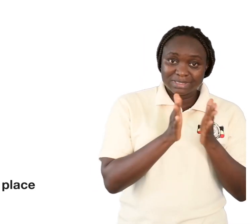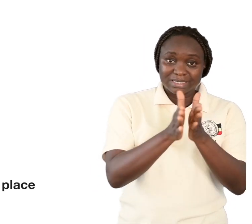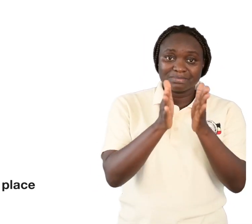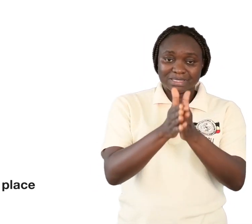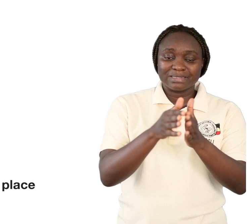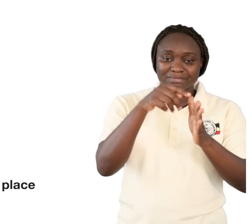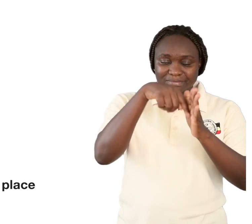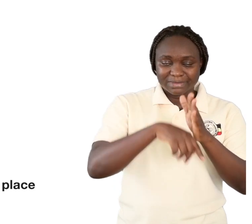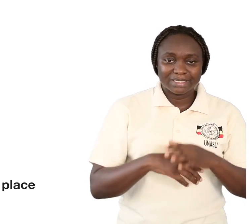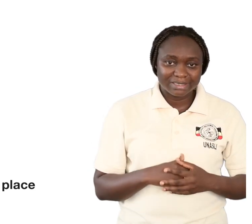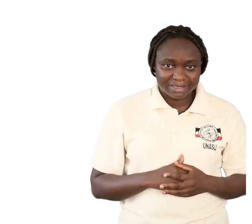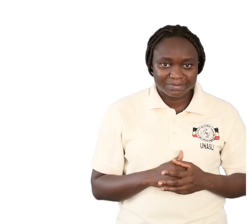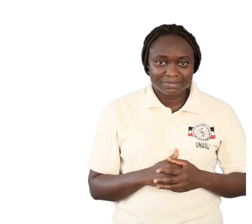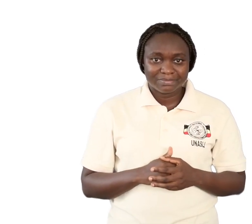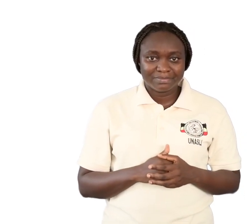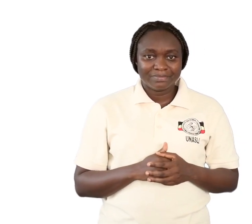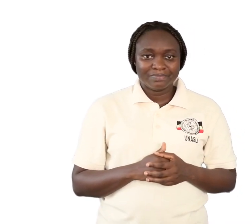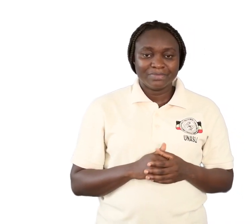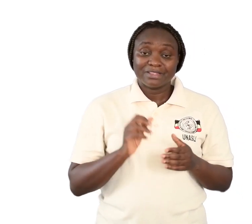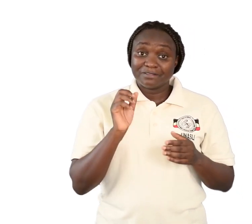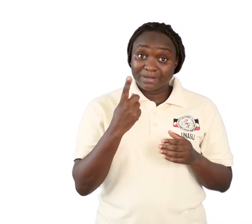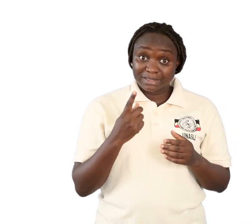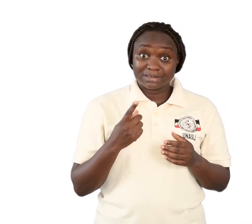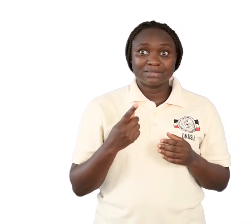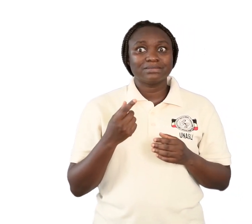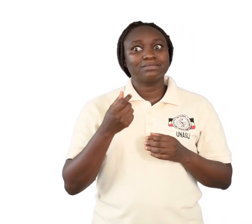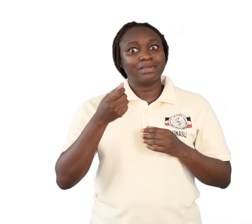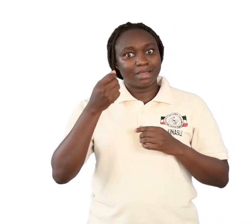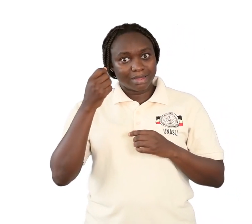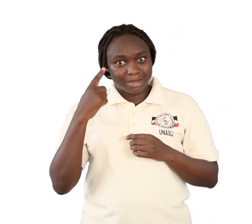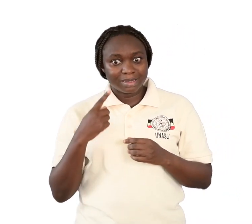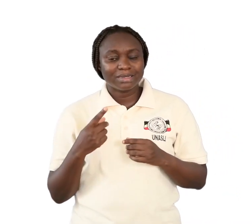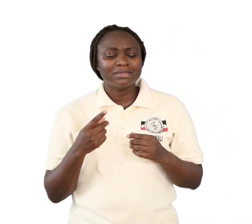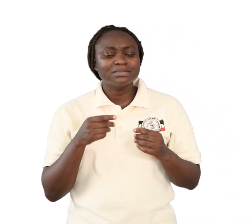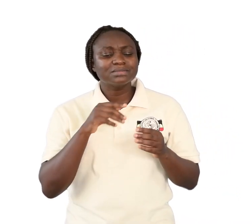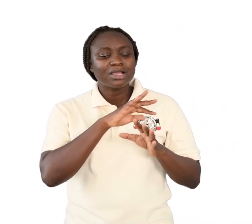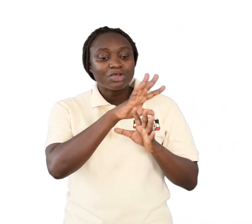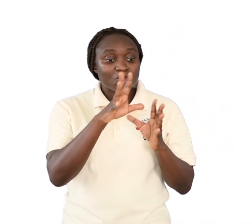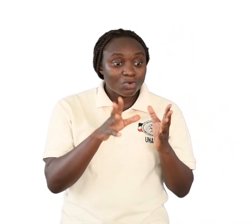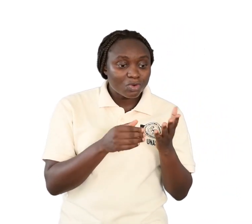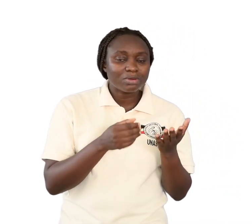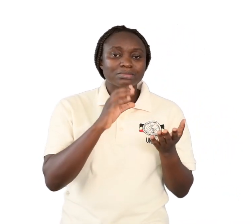after understanding the part of the next part of the animal cell.